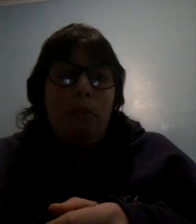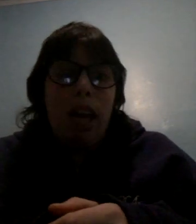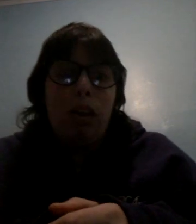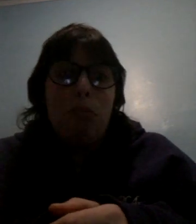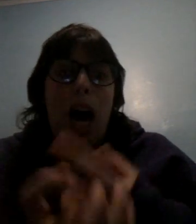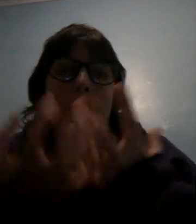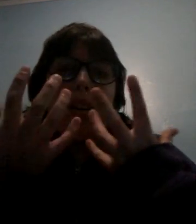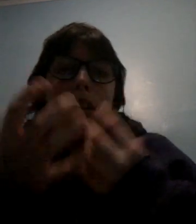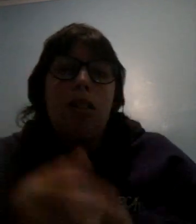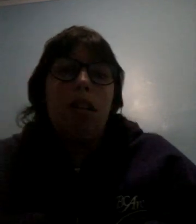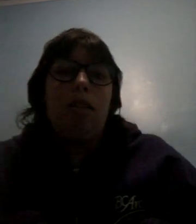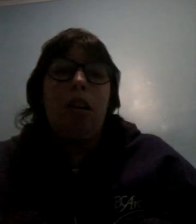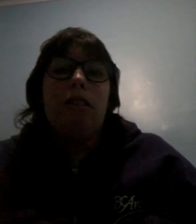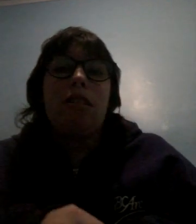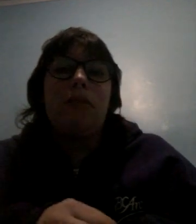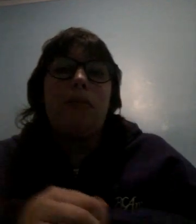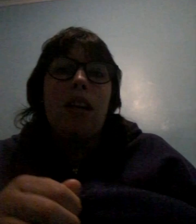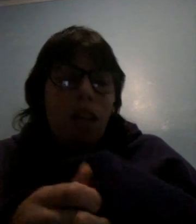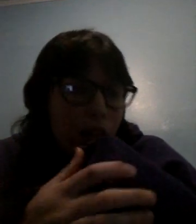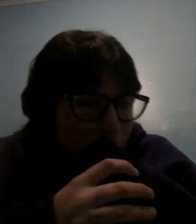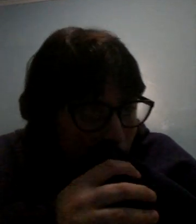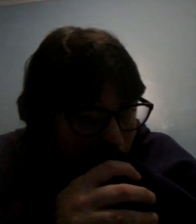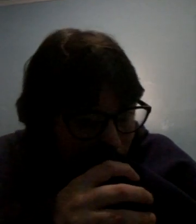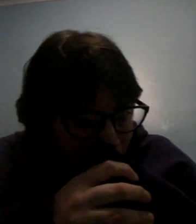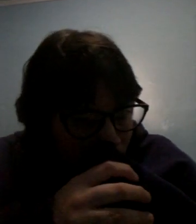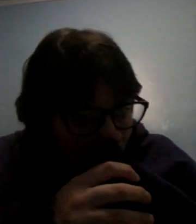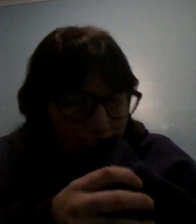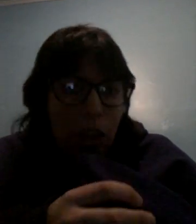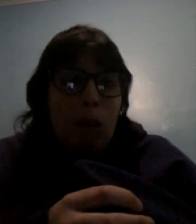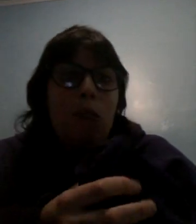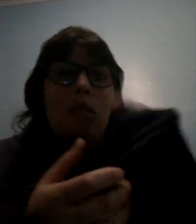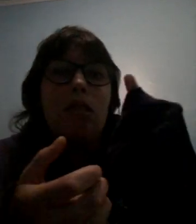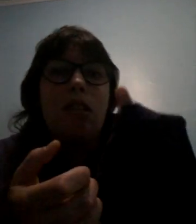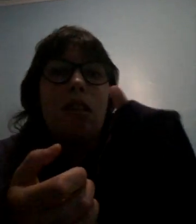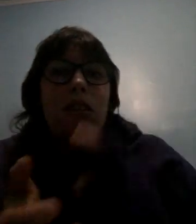in pain but I was like in tears if you guys know what I'm talking about then